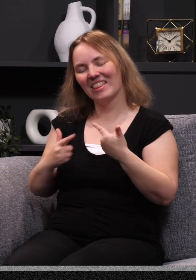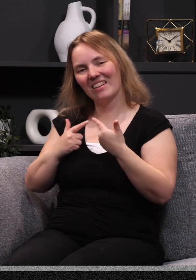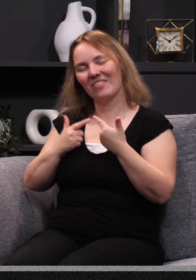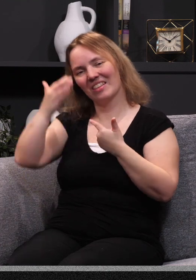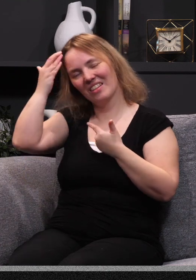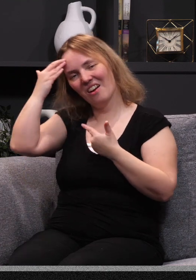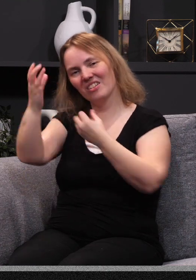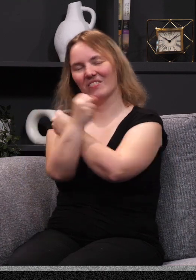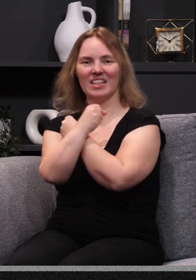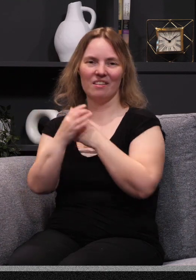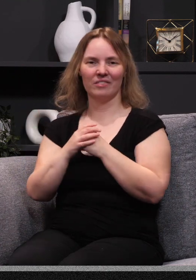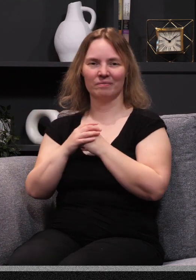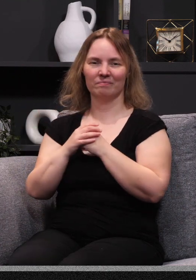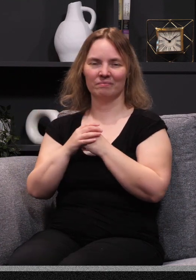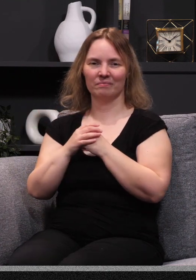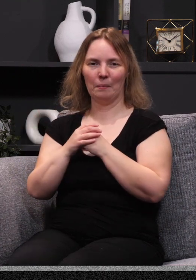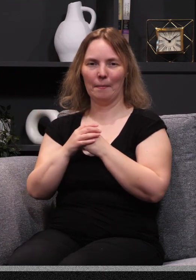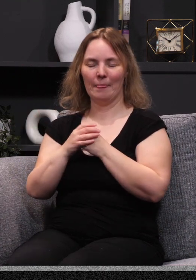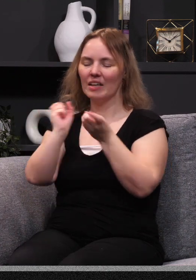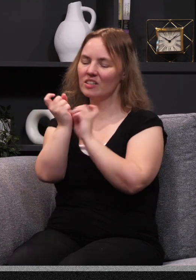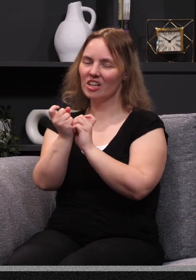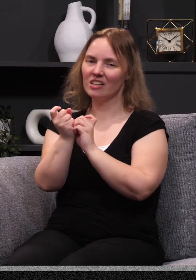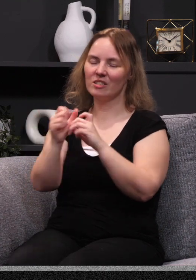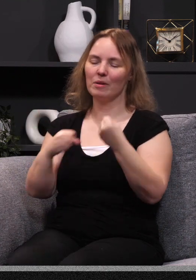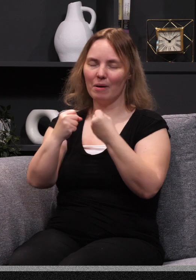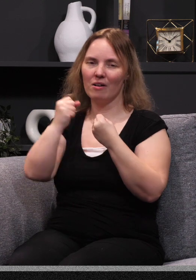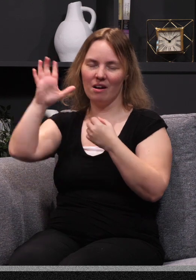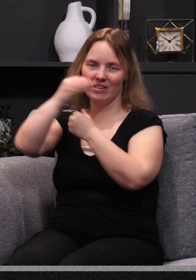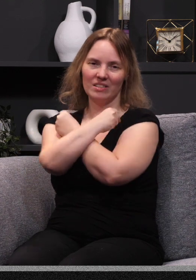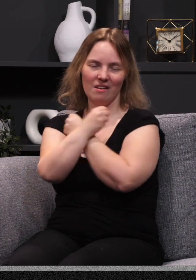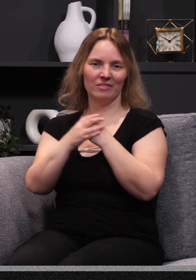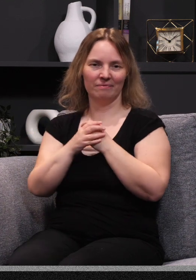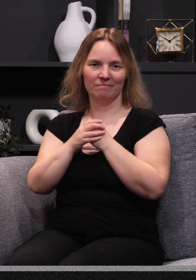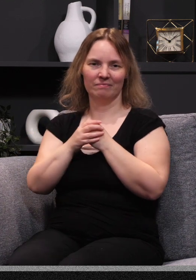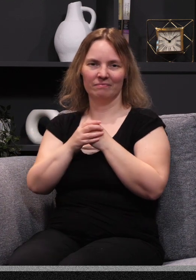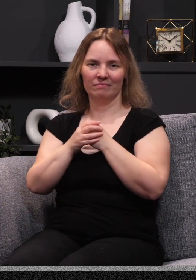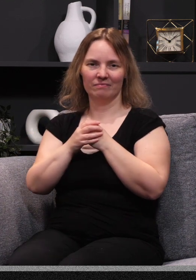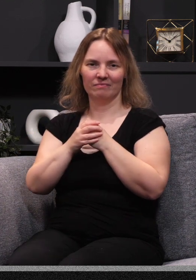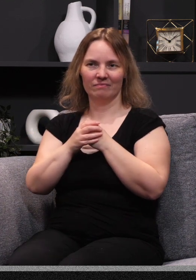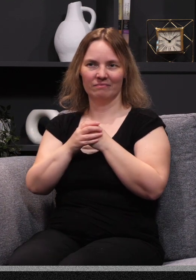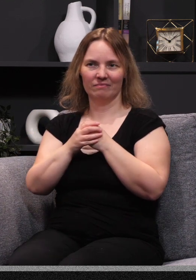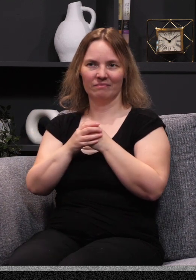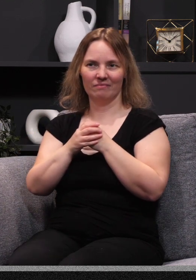You need to live in the knowledge of my love. You need to be changed by the power of my love.